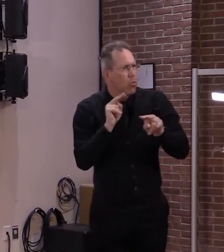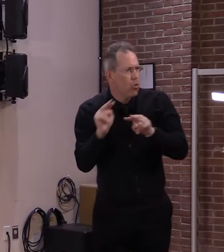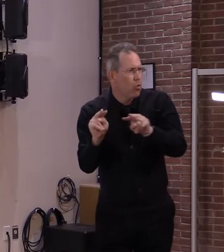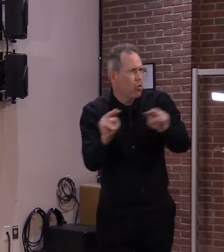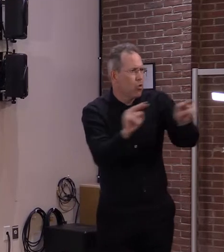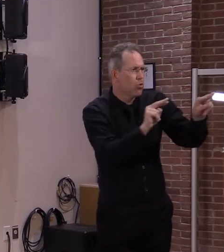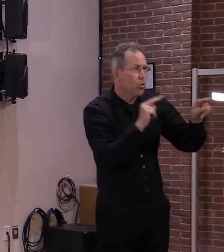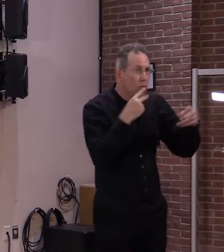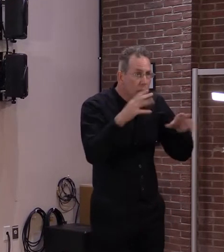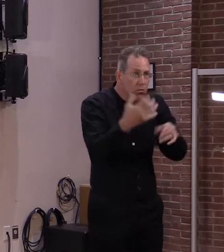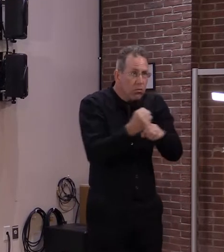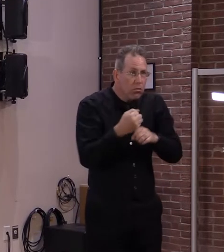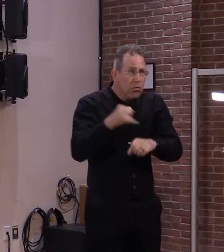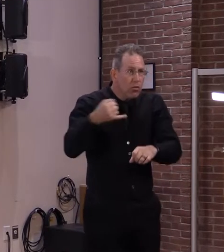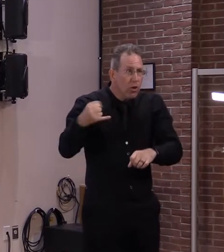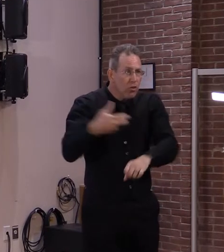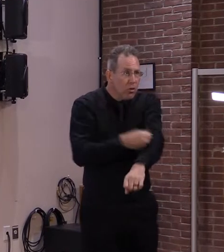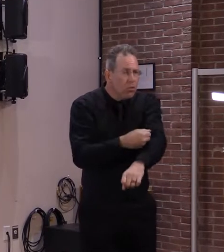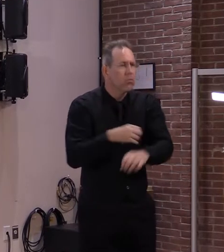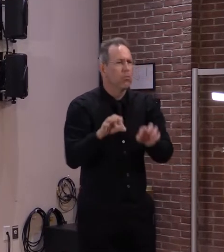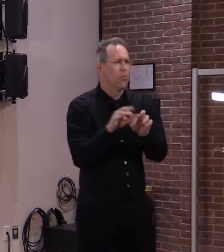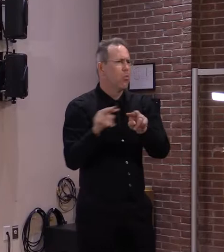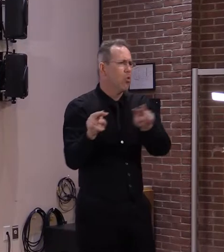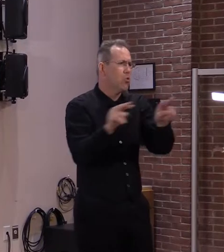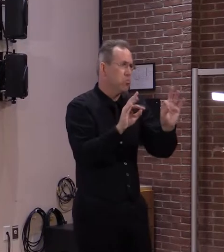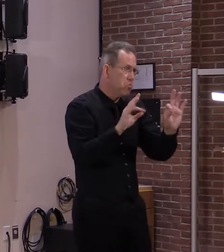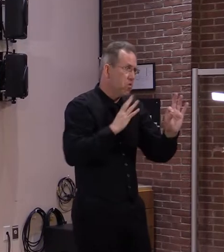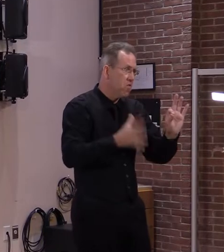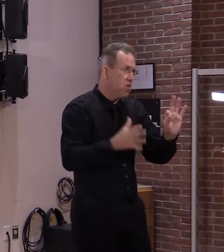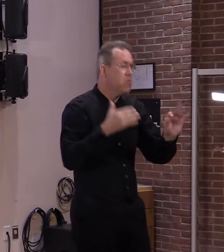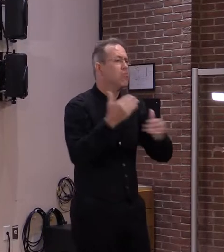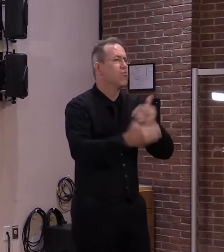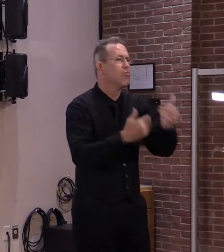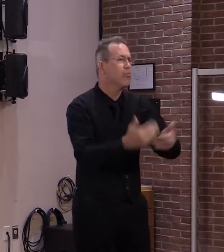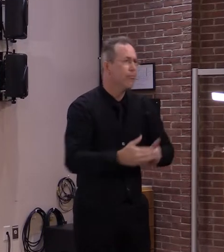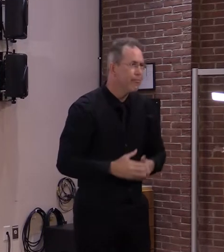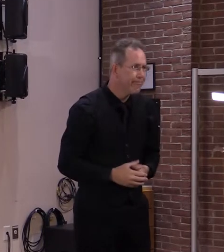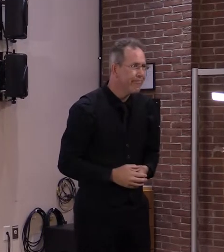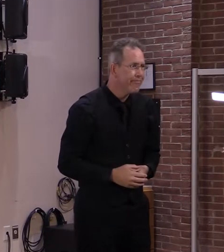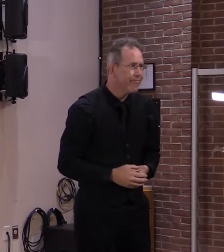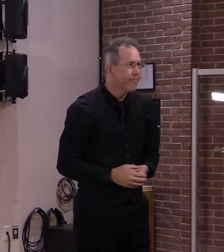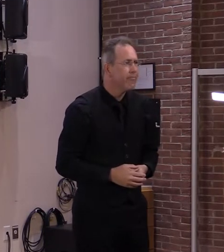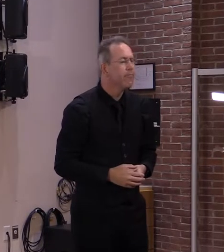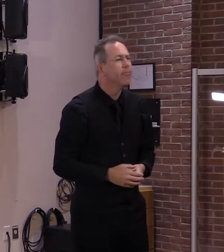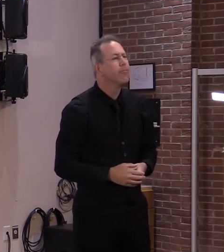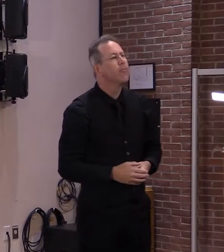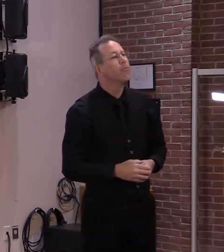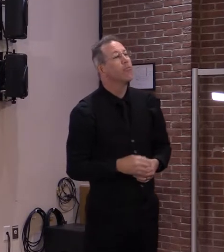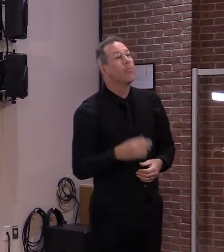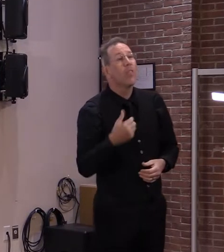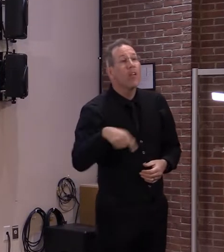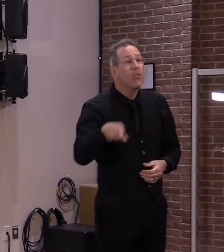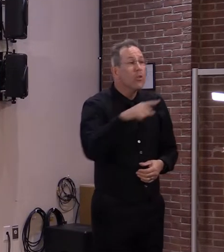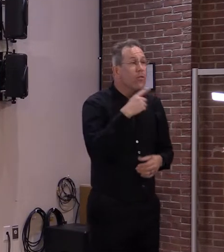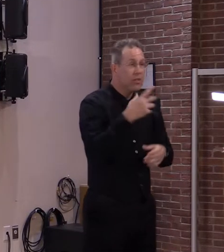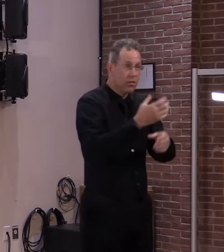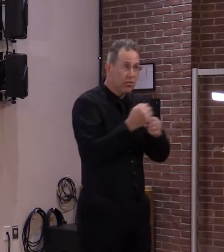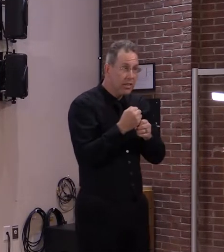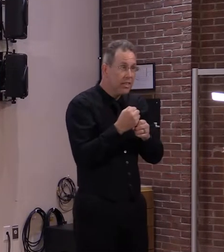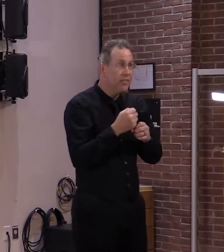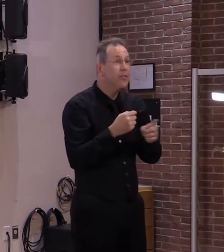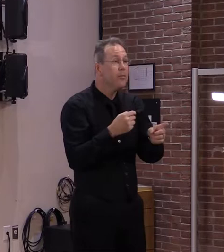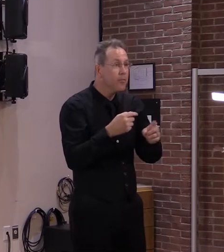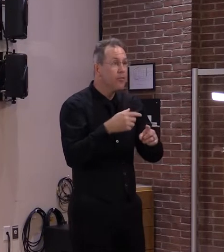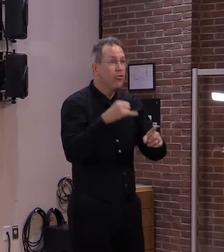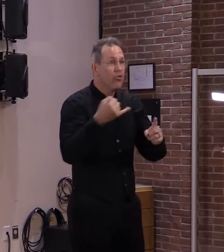and vaccine recipients or caregivers should review the available COVID-19 vaccine fact